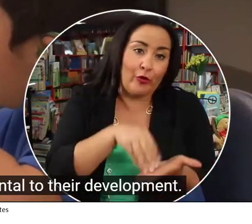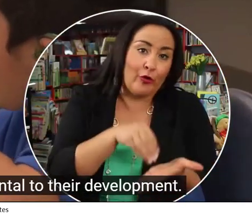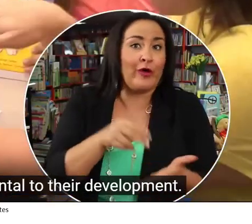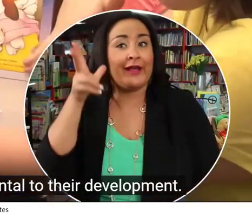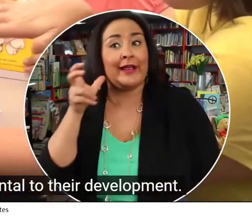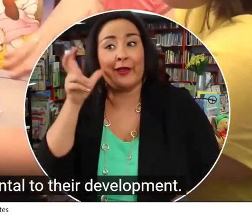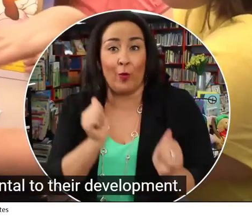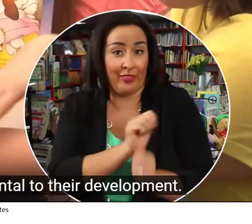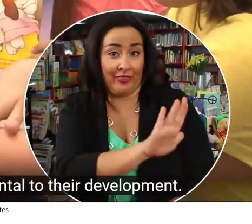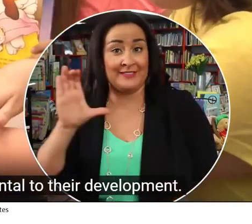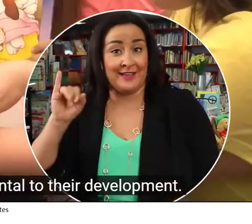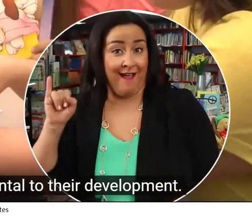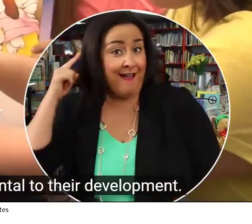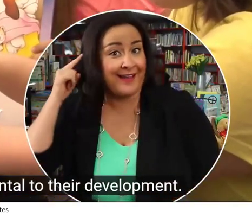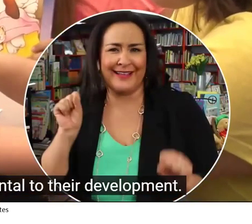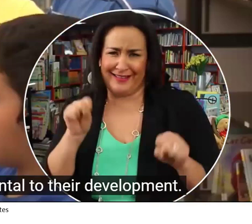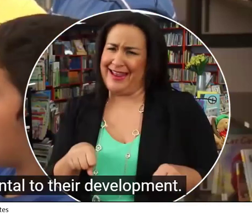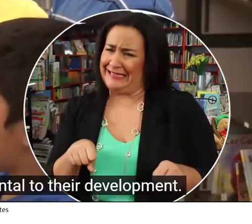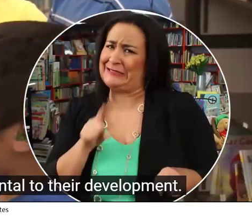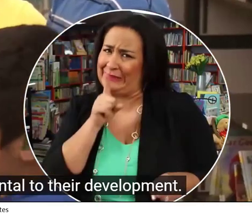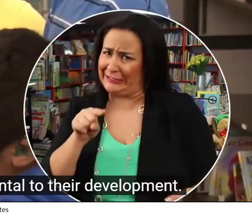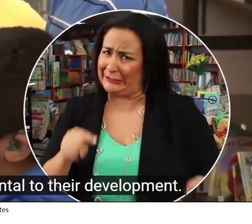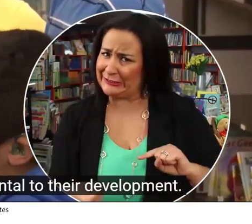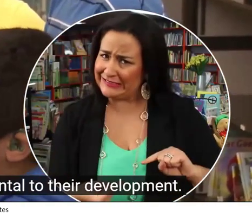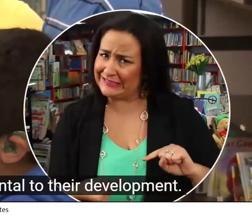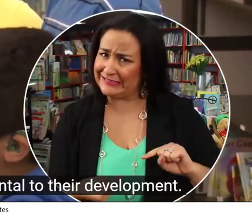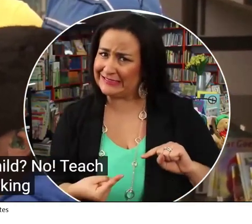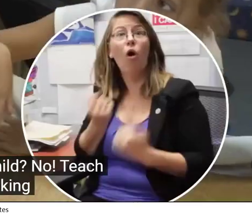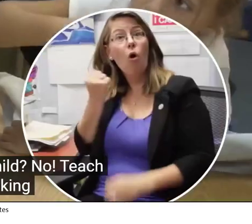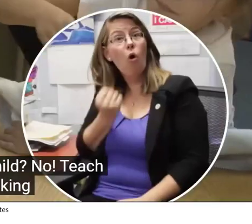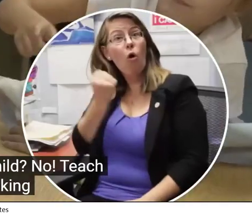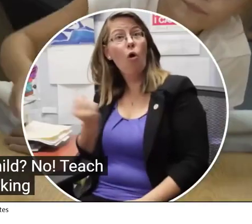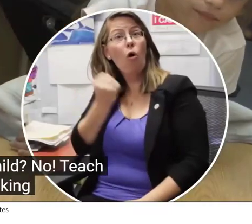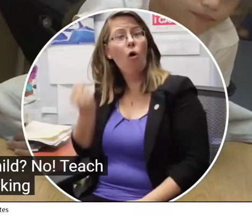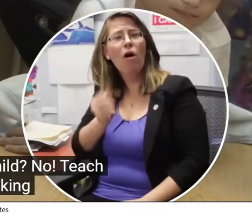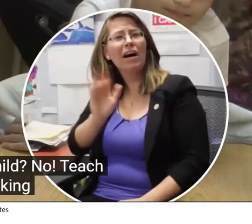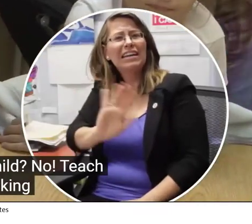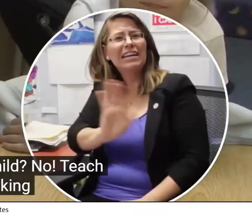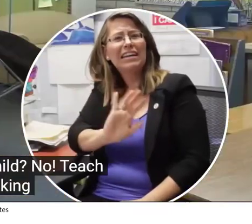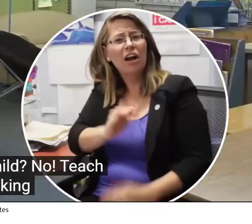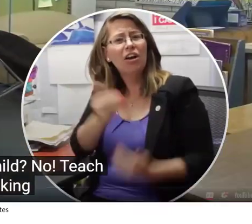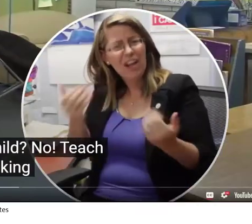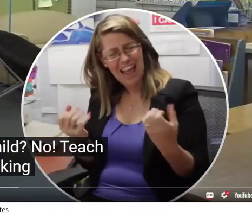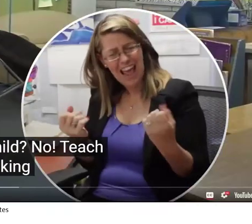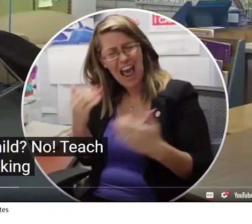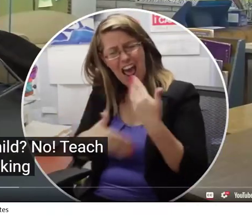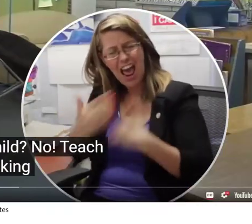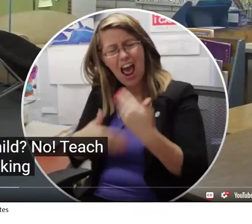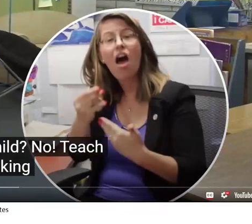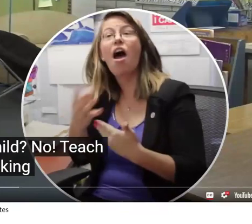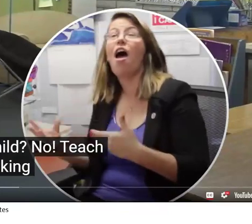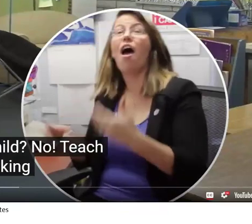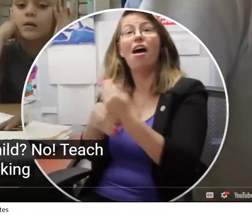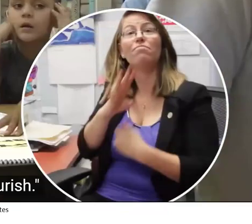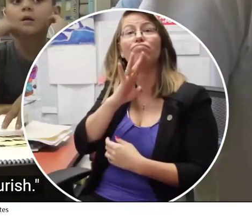learn to hear with their cochlear implants, can be detrimental to their development. Just wait to teach the child? No. Teach them sign,